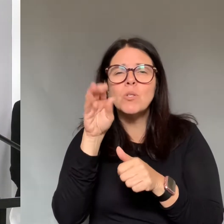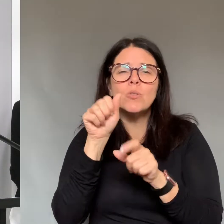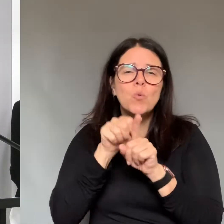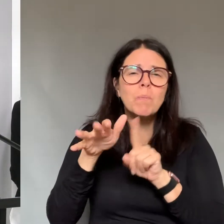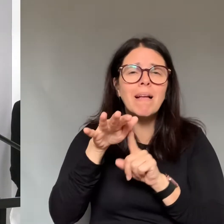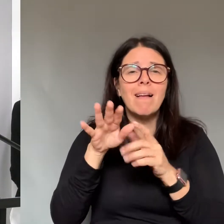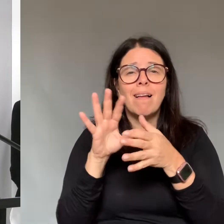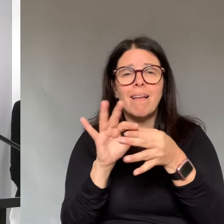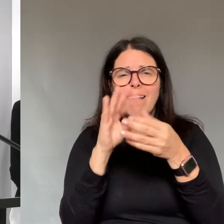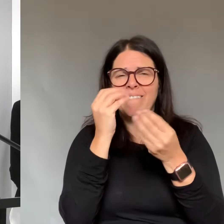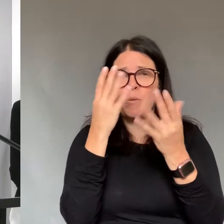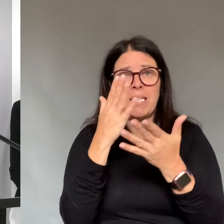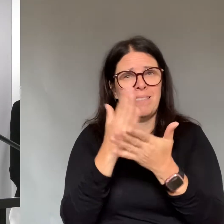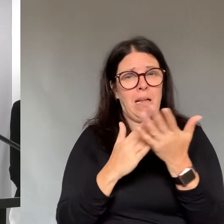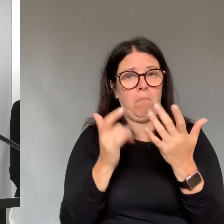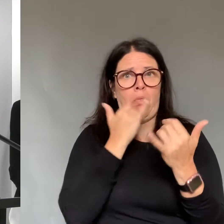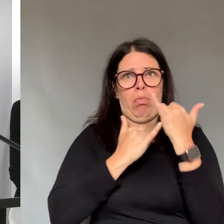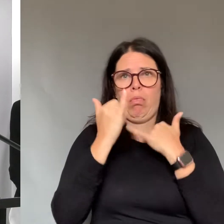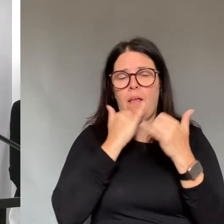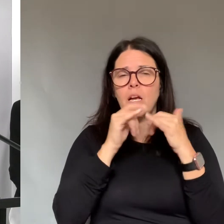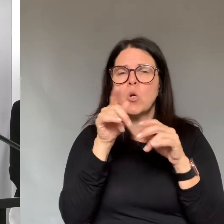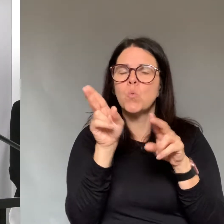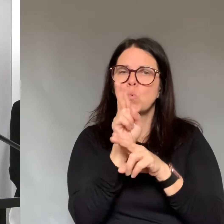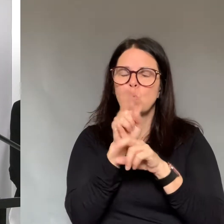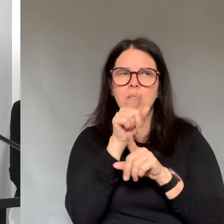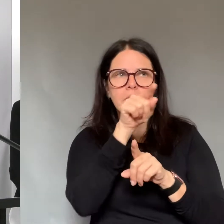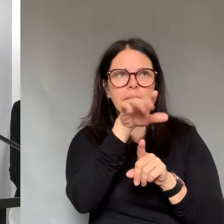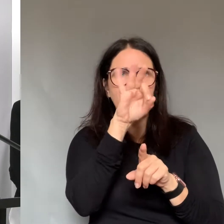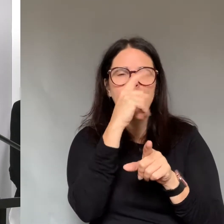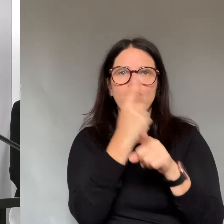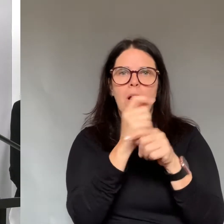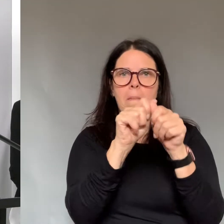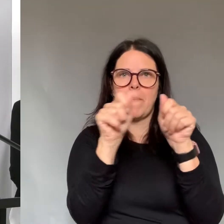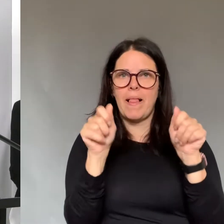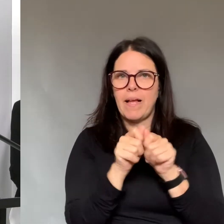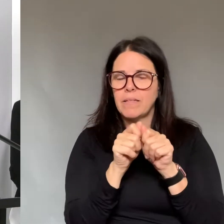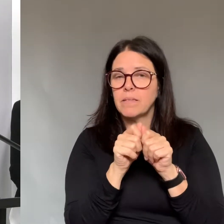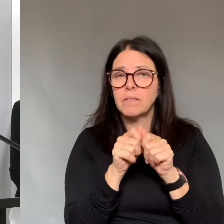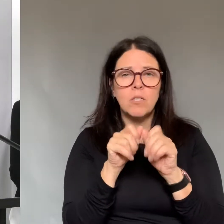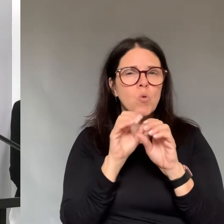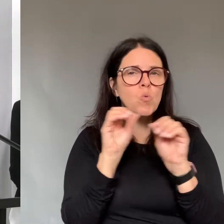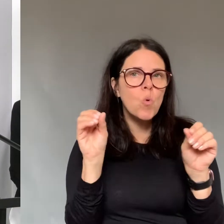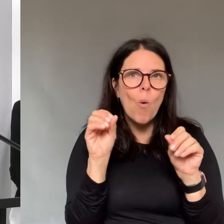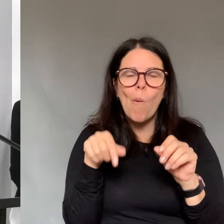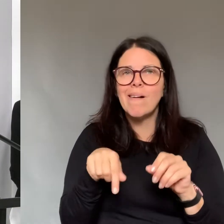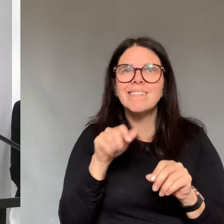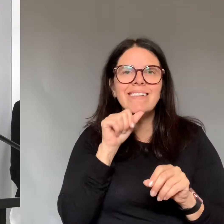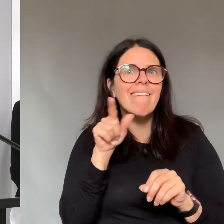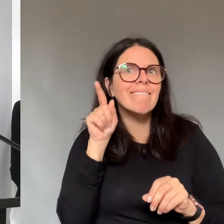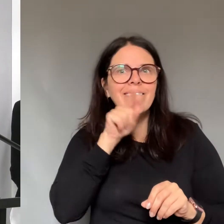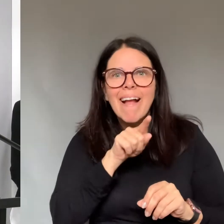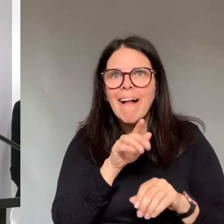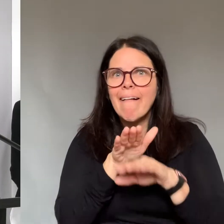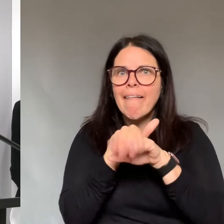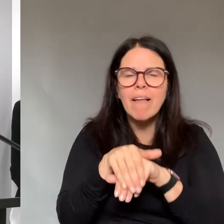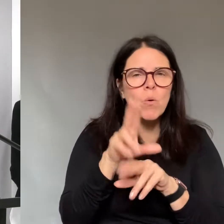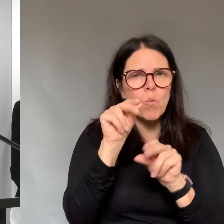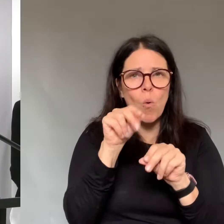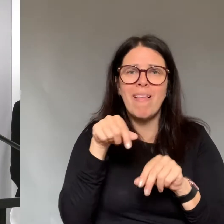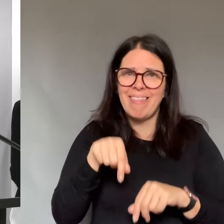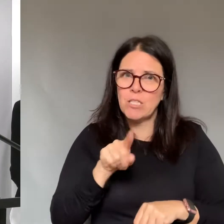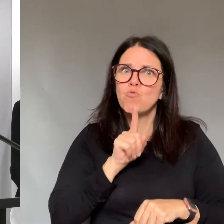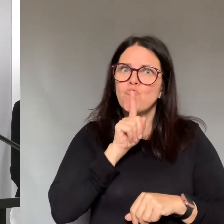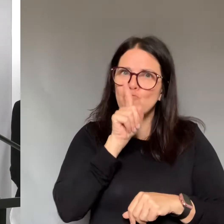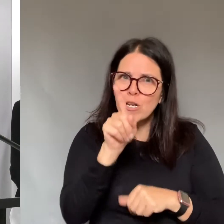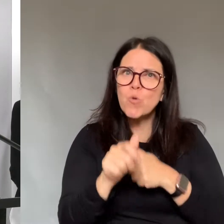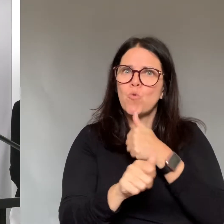steps. Create and keep routine. It will help you to stay focused and motivated to do things at home whether you